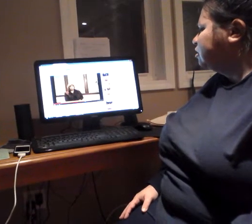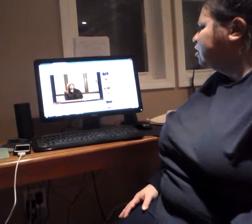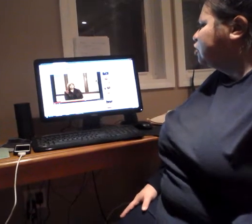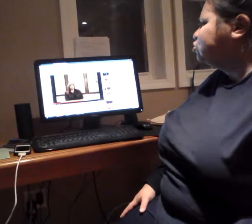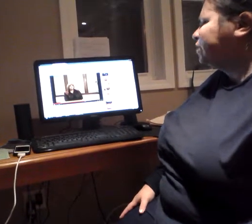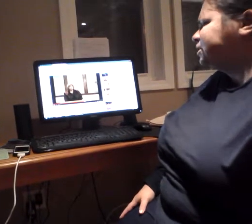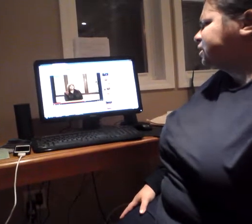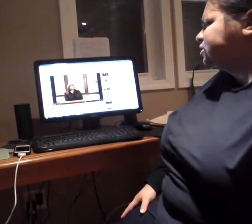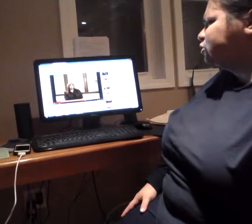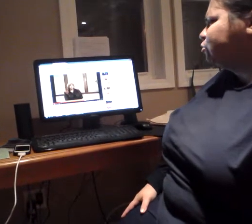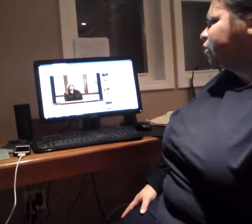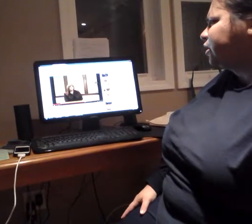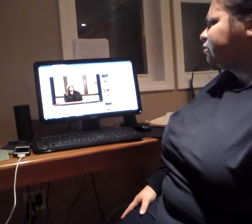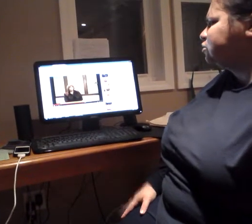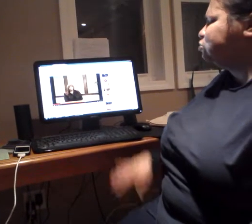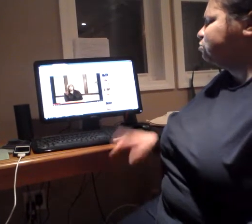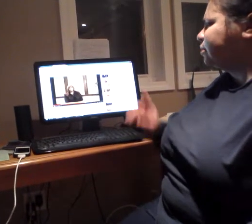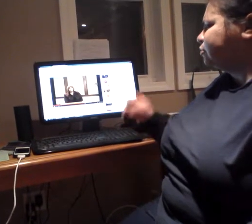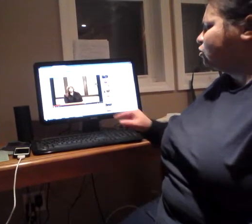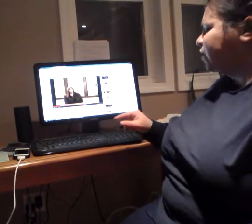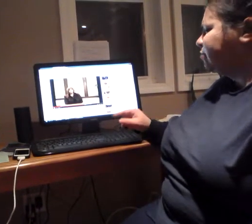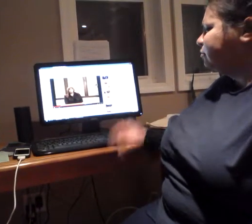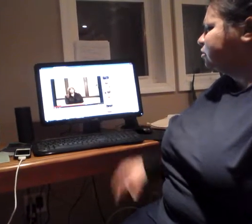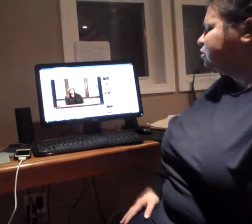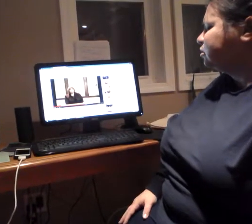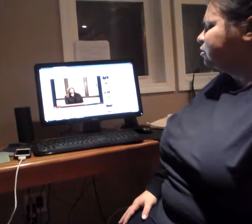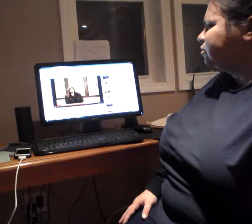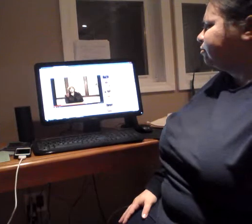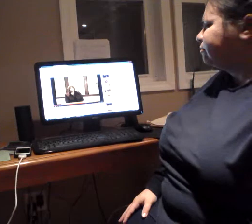do I need to continue working to do that program well how late do you work till